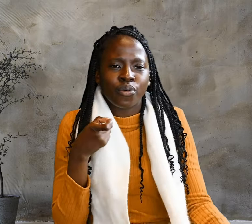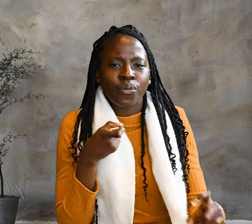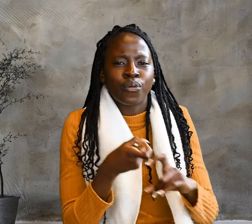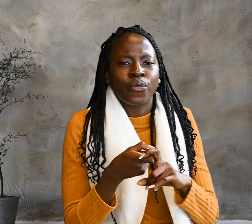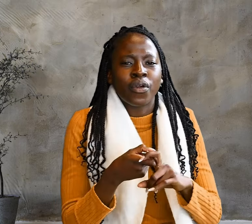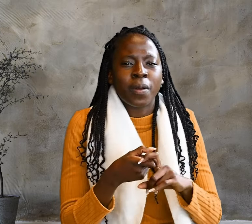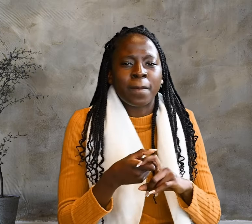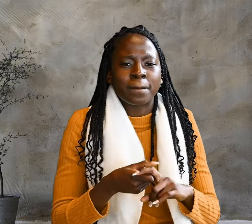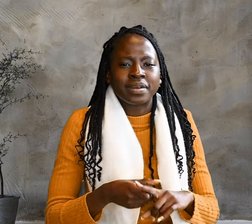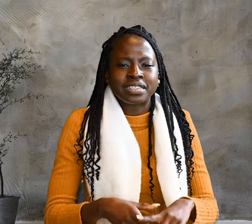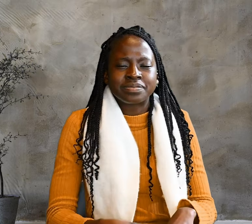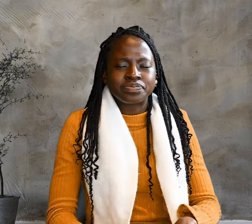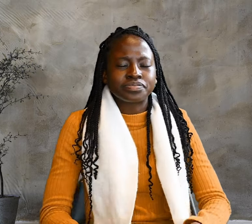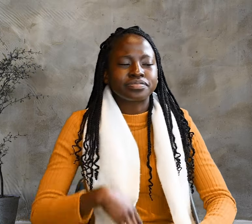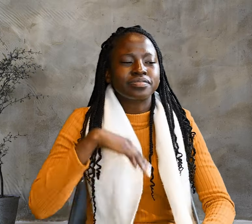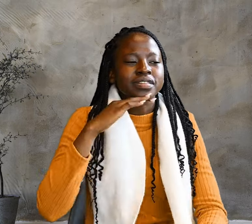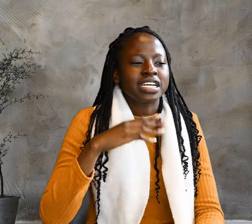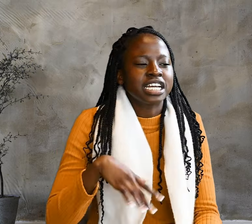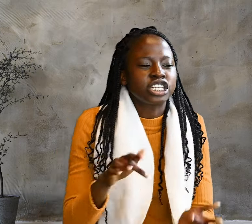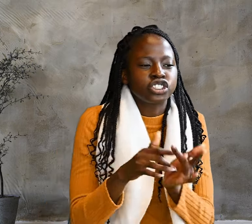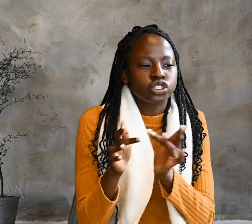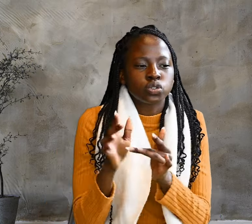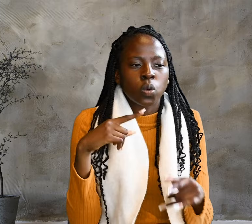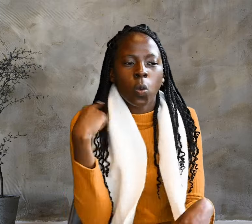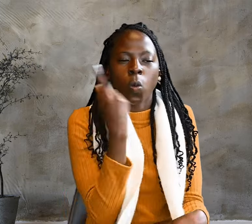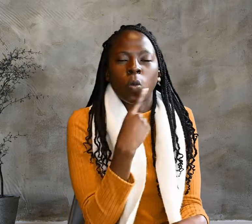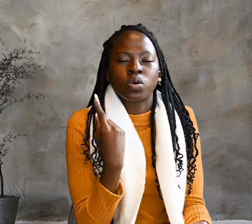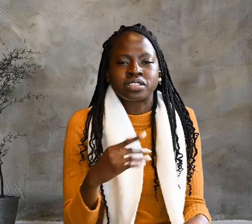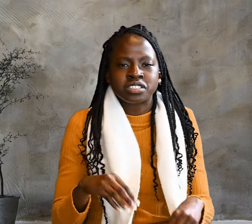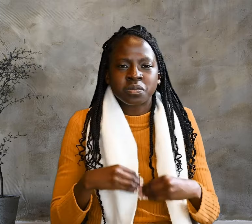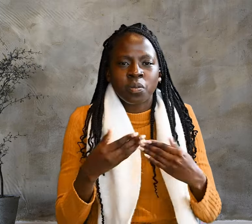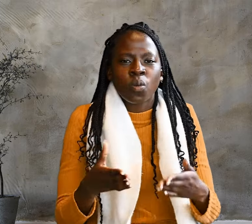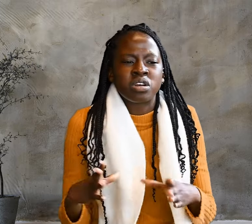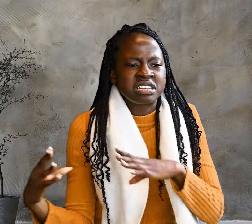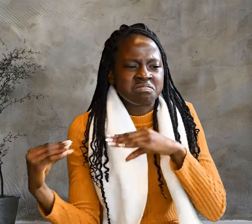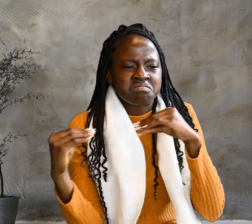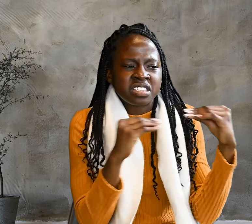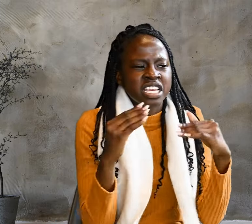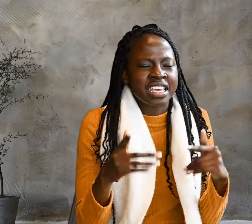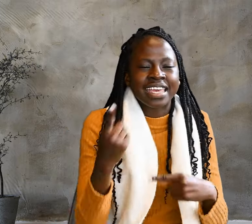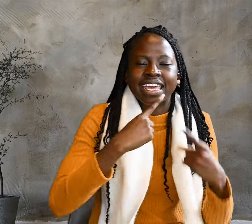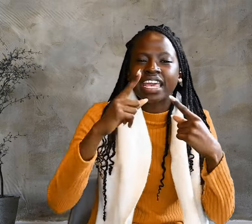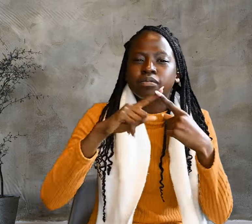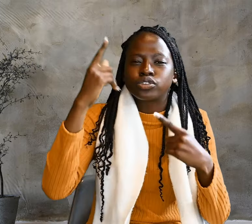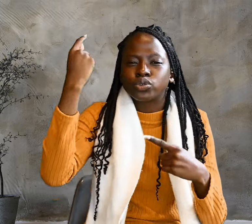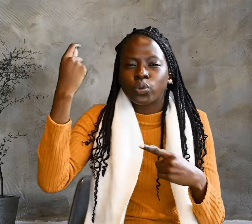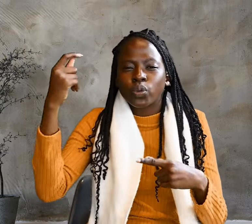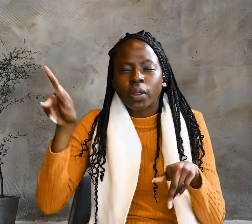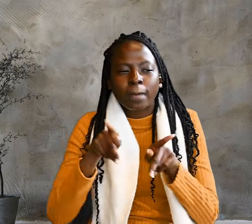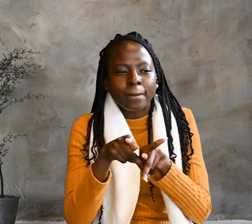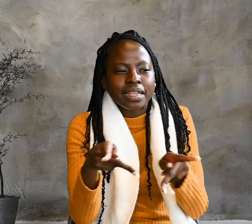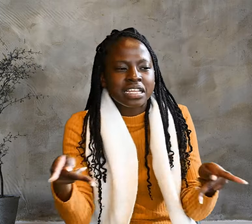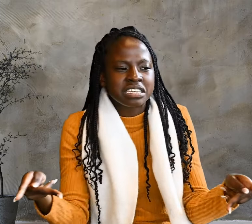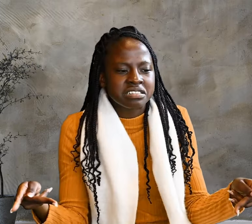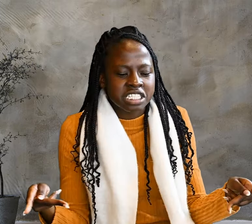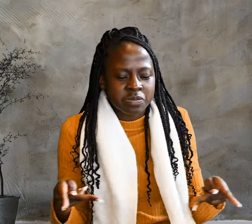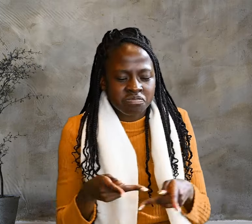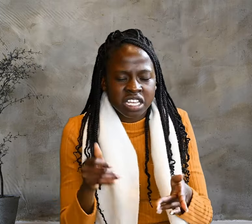Jesus, once more, deeply moved, came to the tomb. It was a cave with a